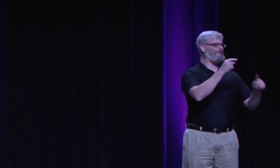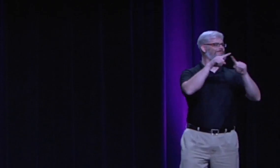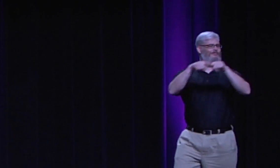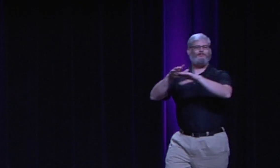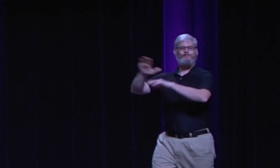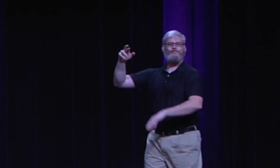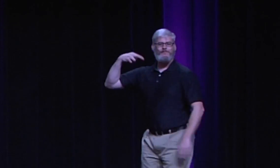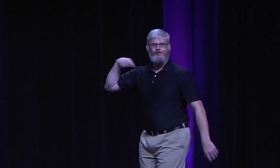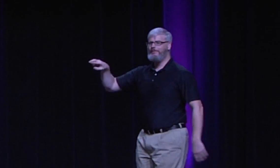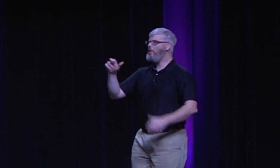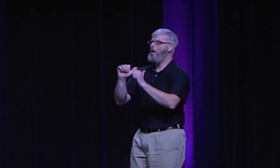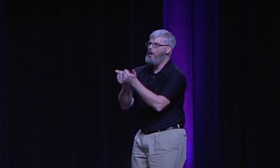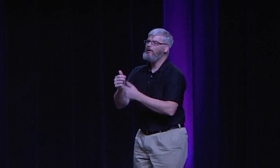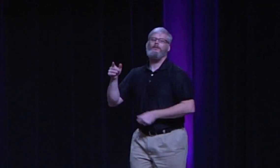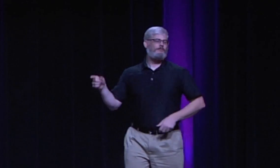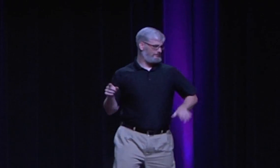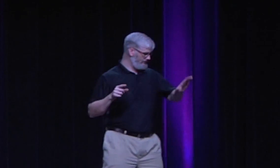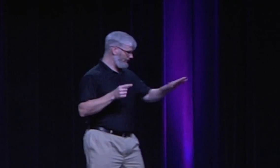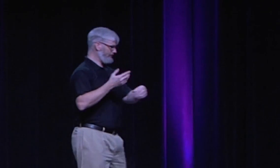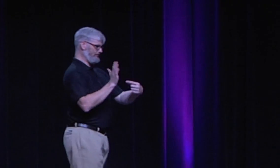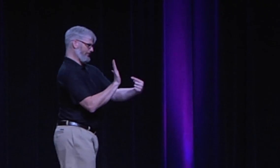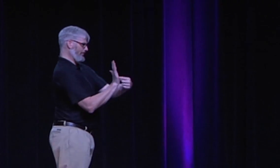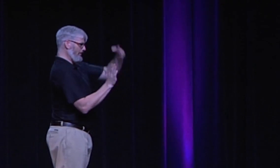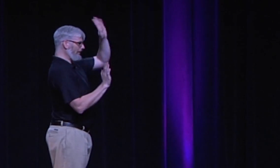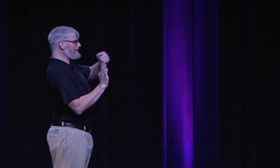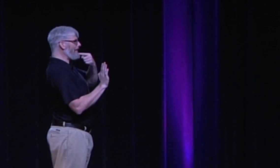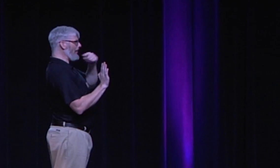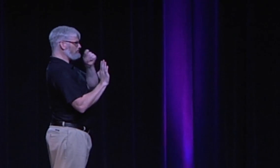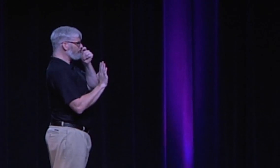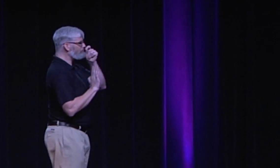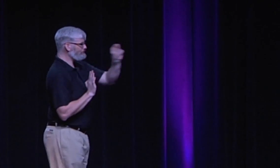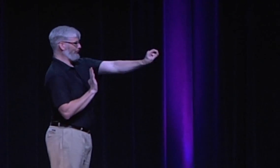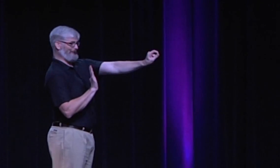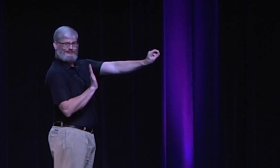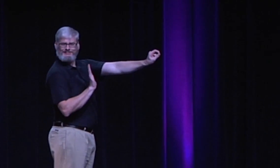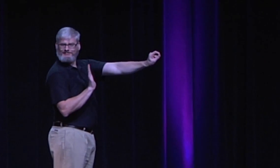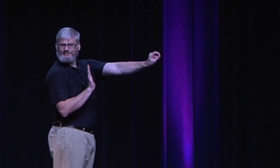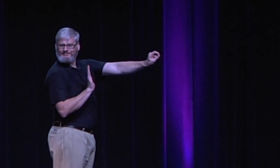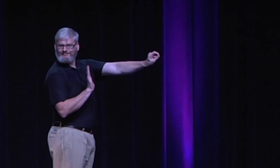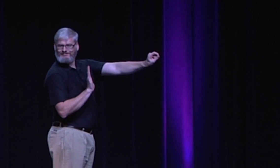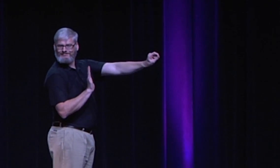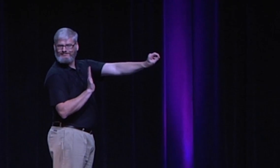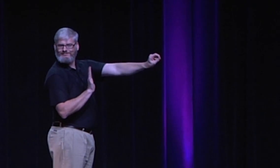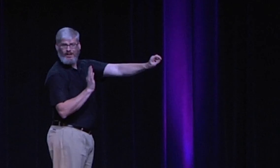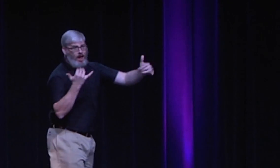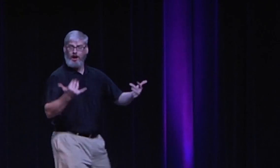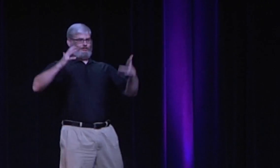But before Darwin, people didn't know that. People weren't very educated. And the only access they had to information was religion and was the church.